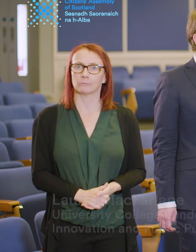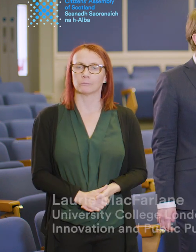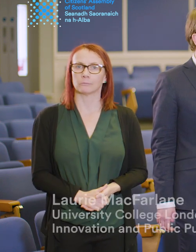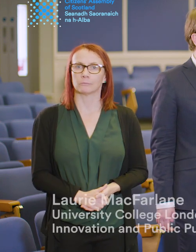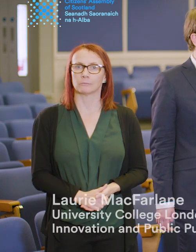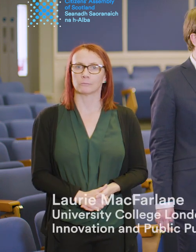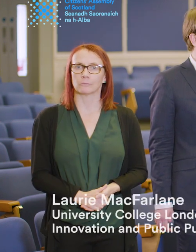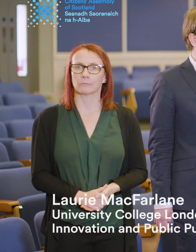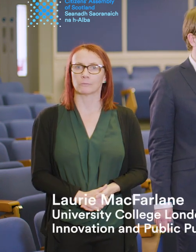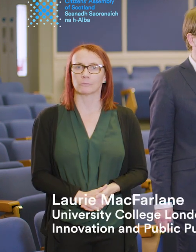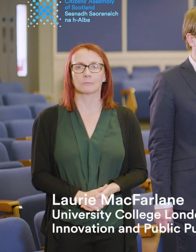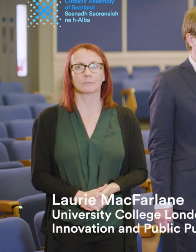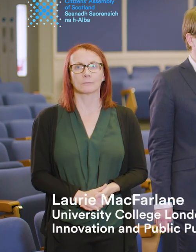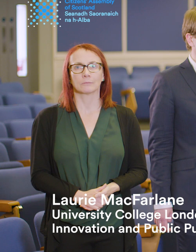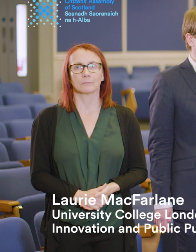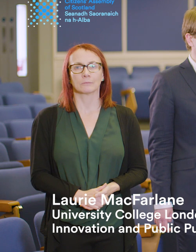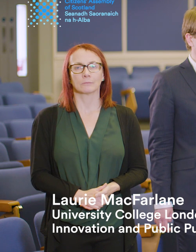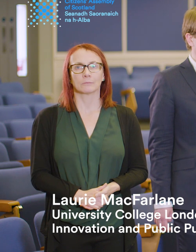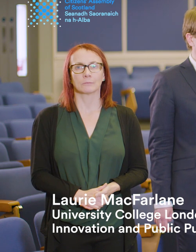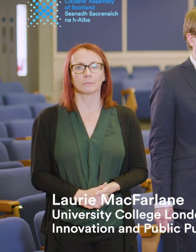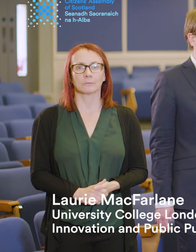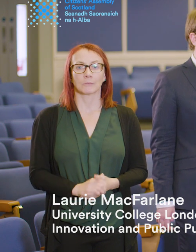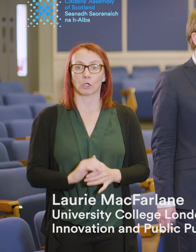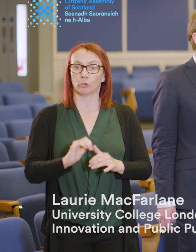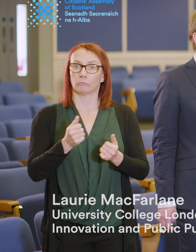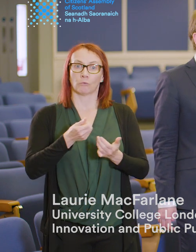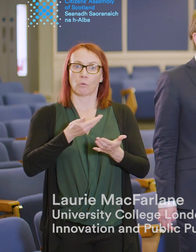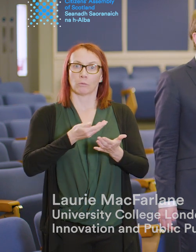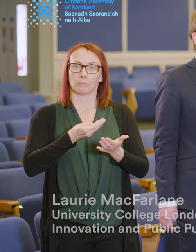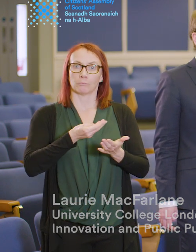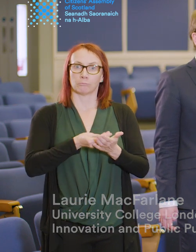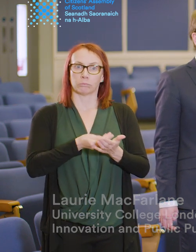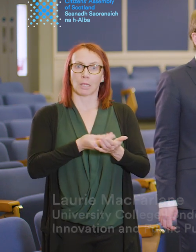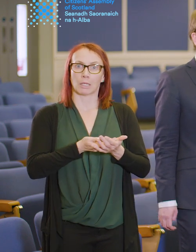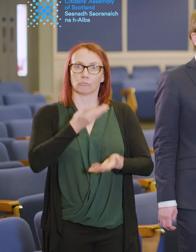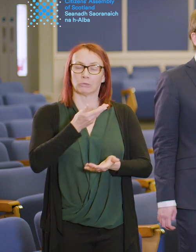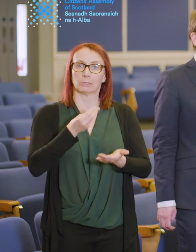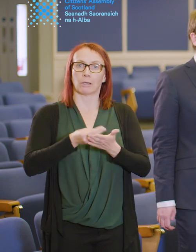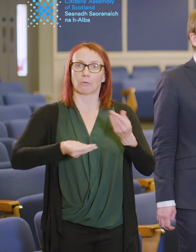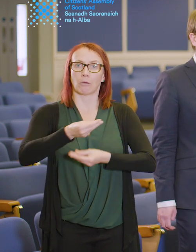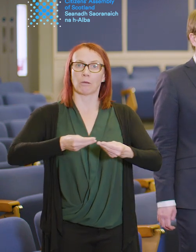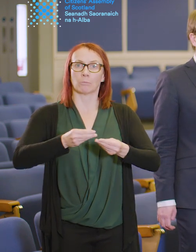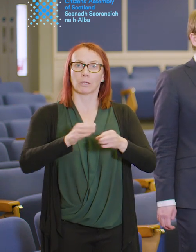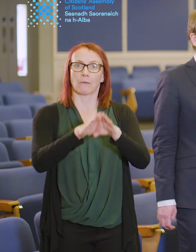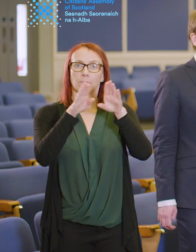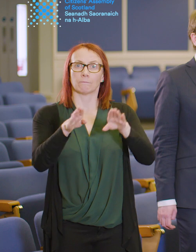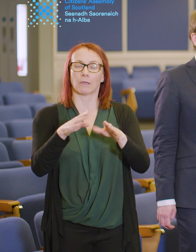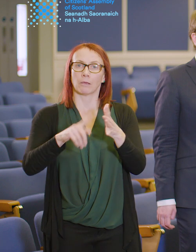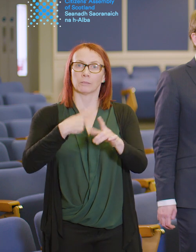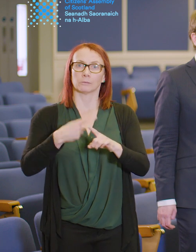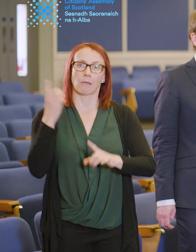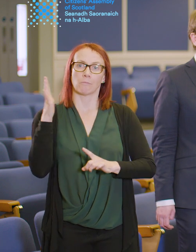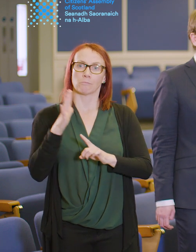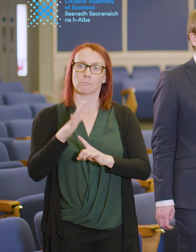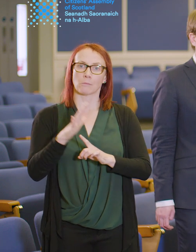As well as being a powerful tool for raising revenue though and making the economy fairer, tax can also be a really important tool